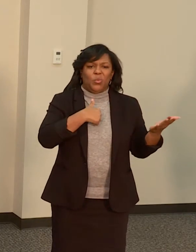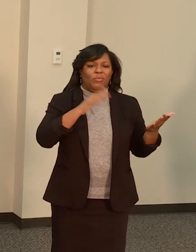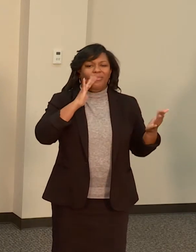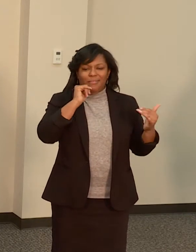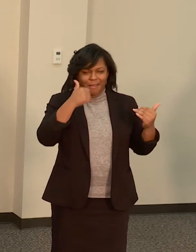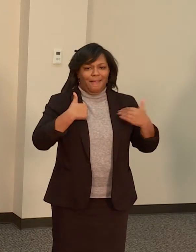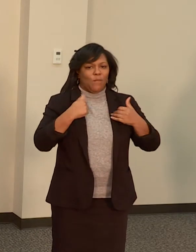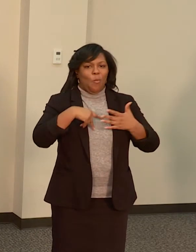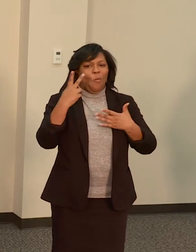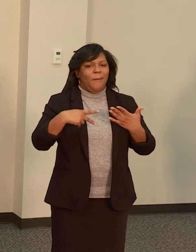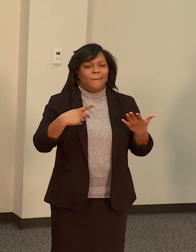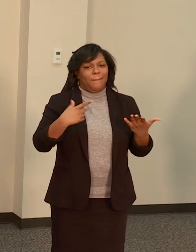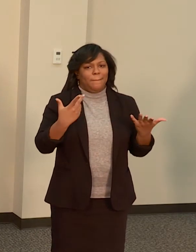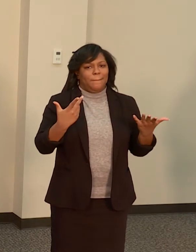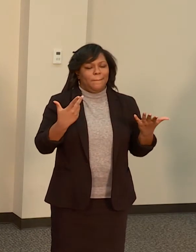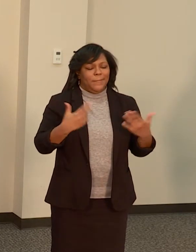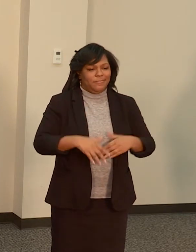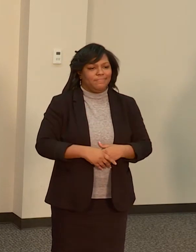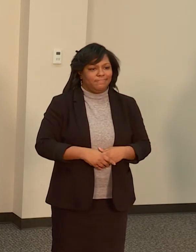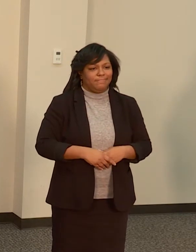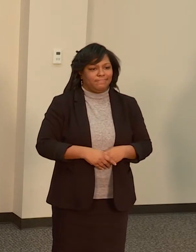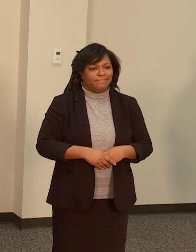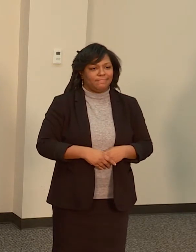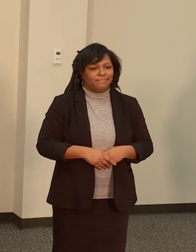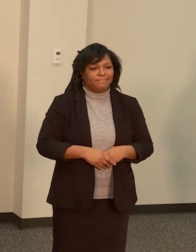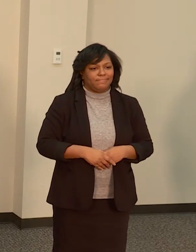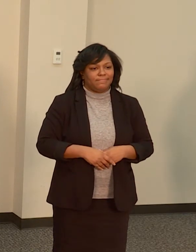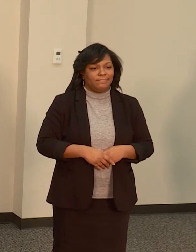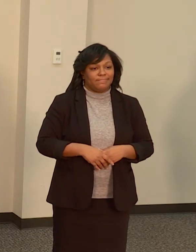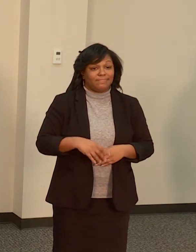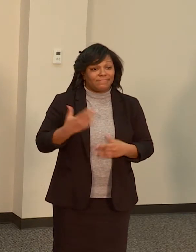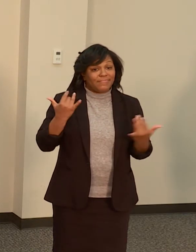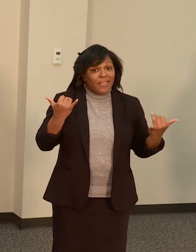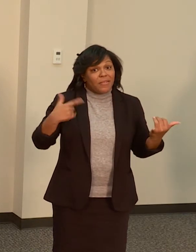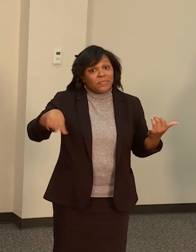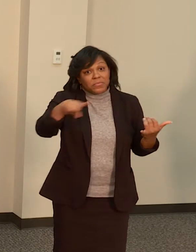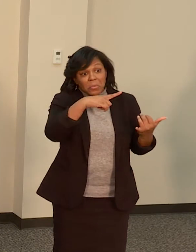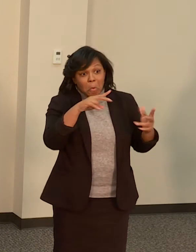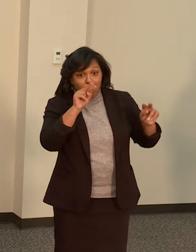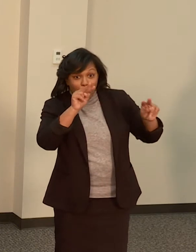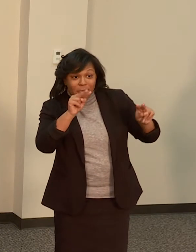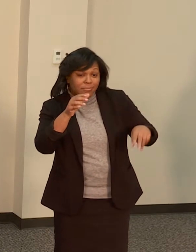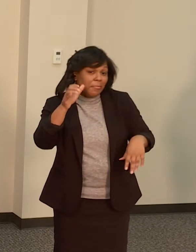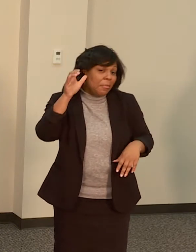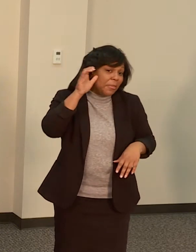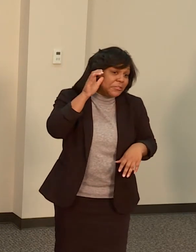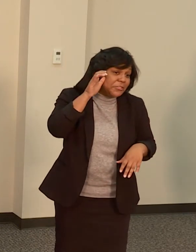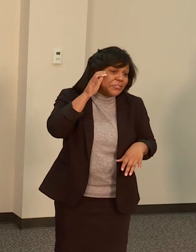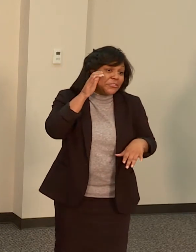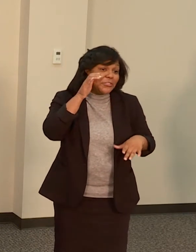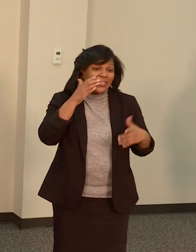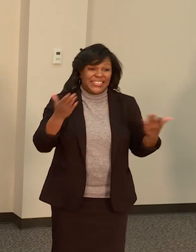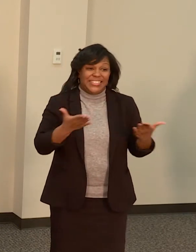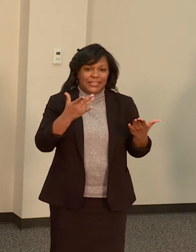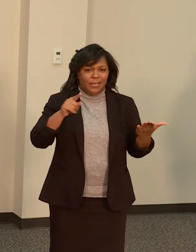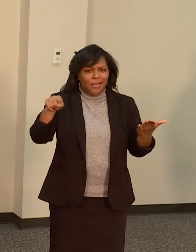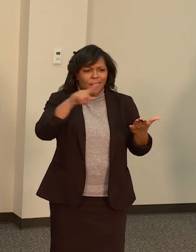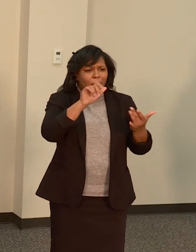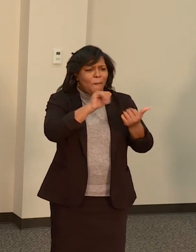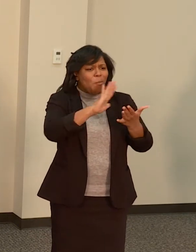So for those of you watching today and listening in, we encourage you to approach our program